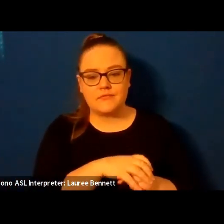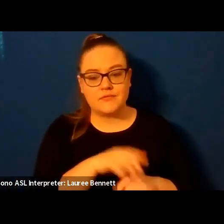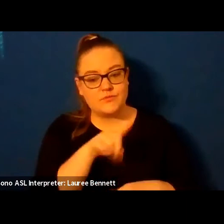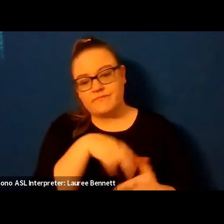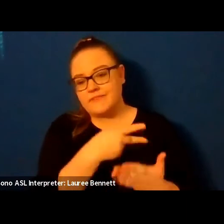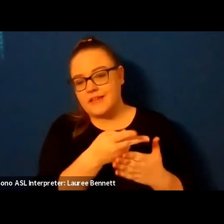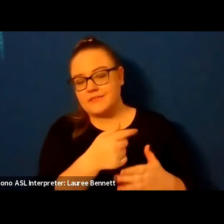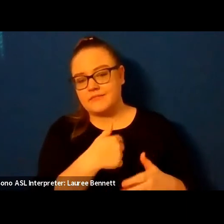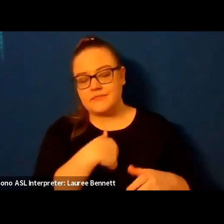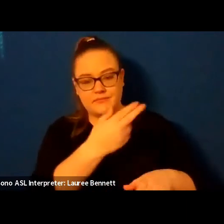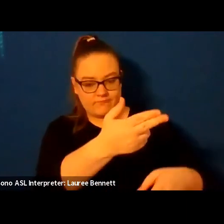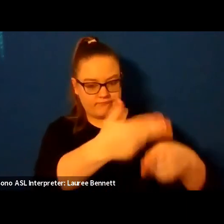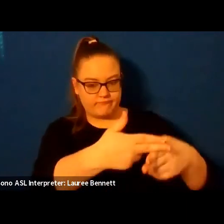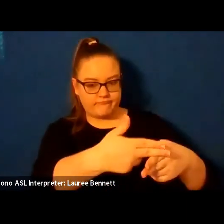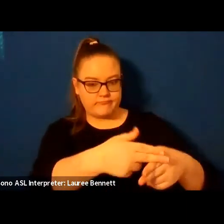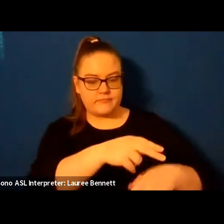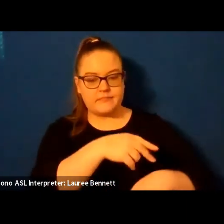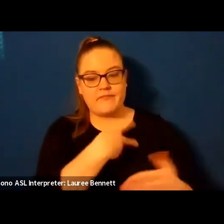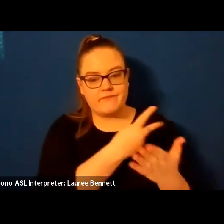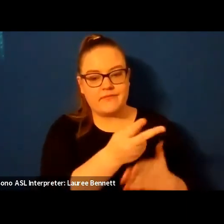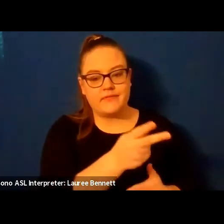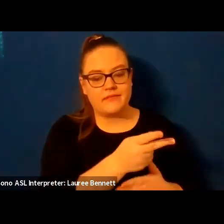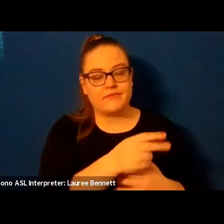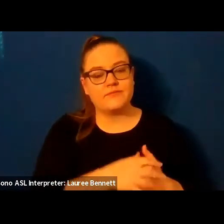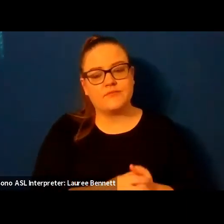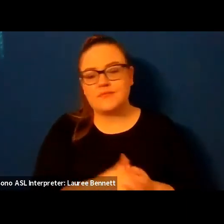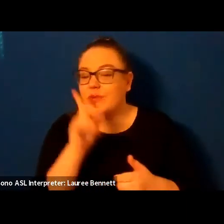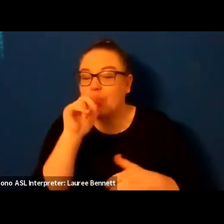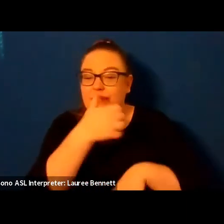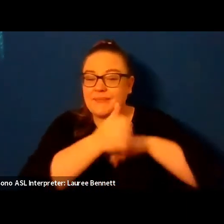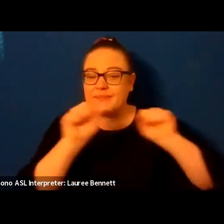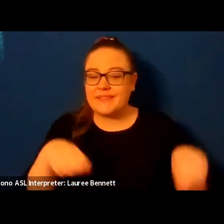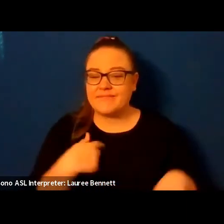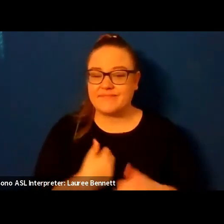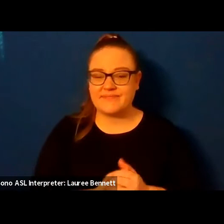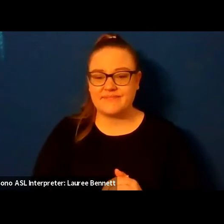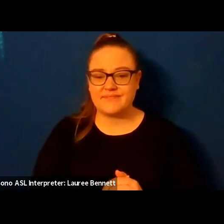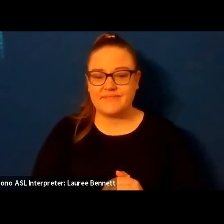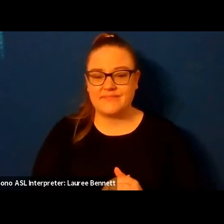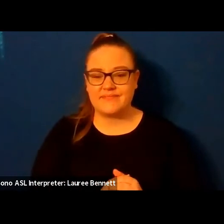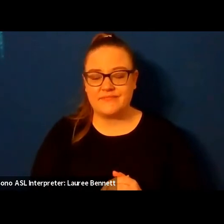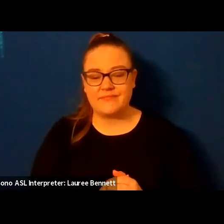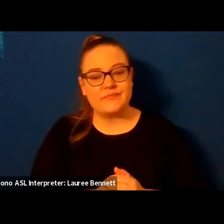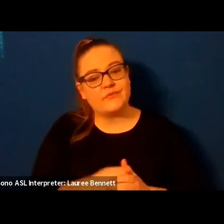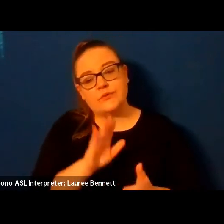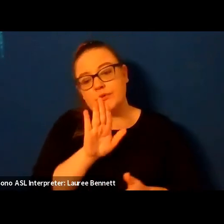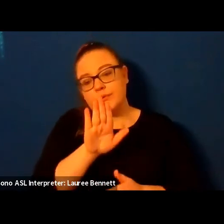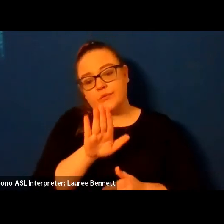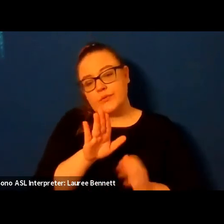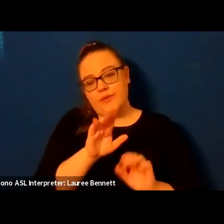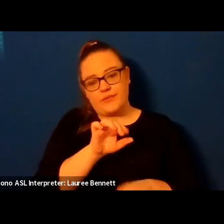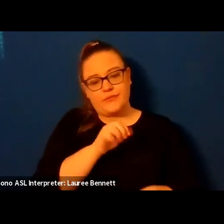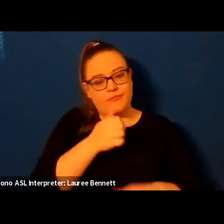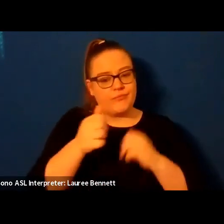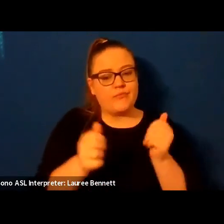whom could i blame what wonder is it that your newest threat is your own patrol of